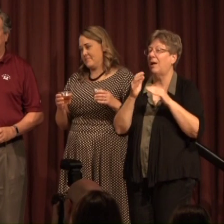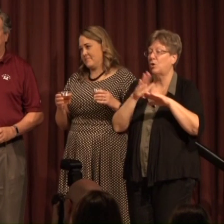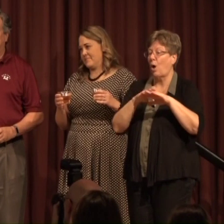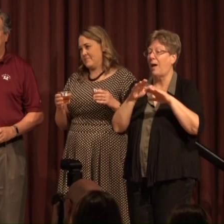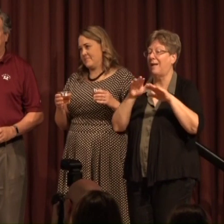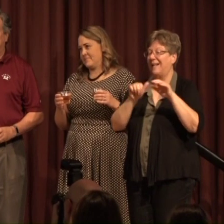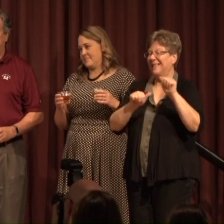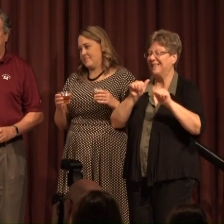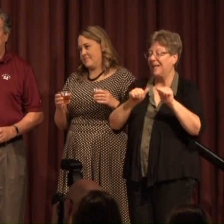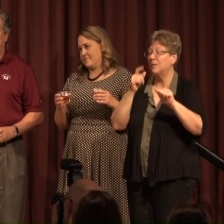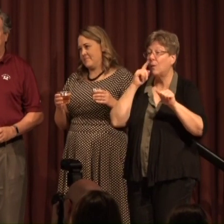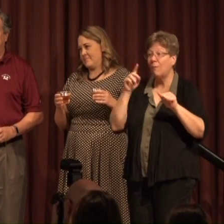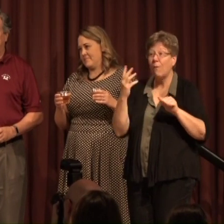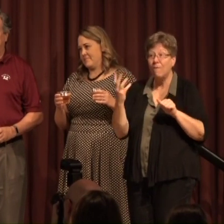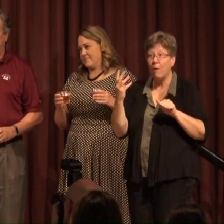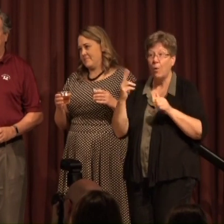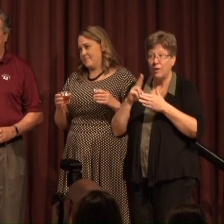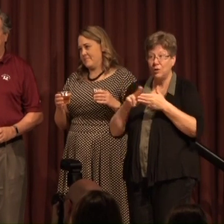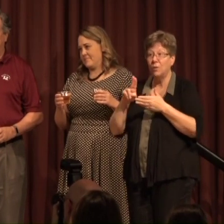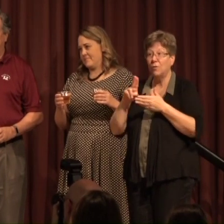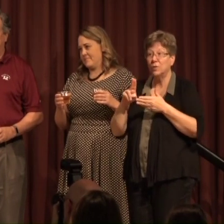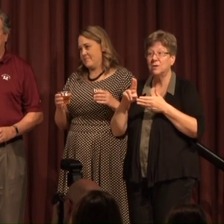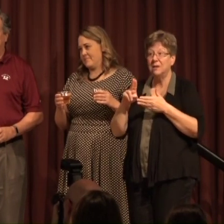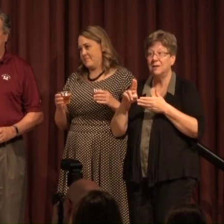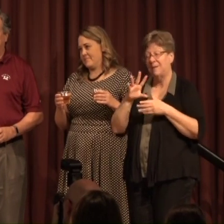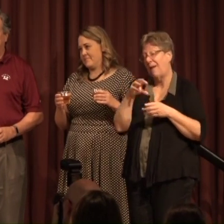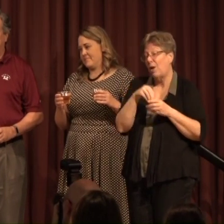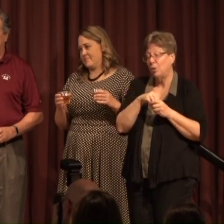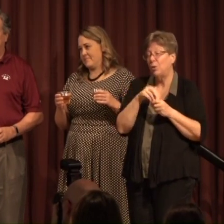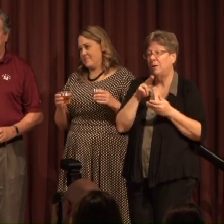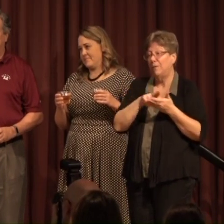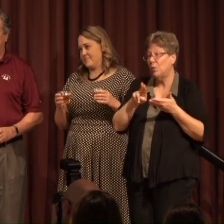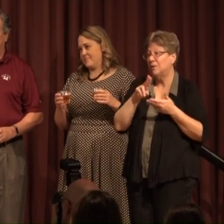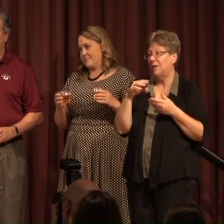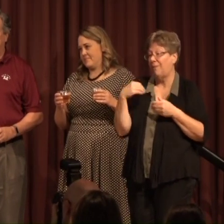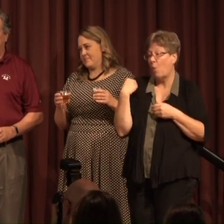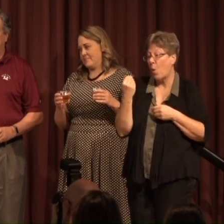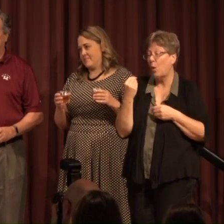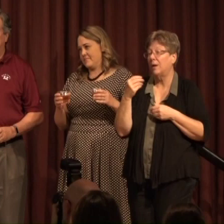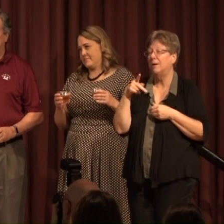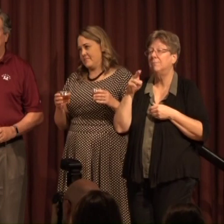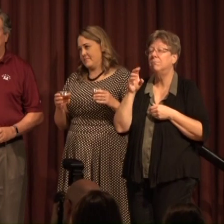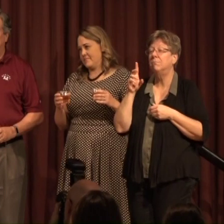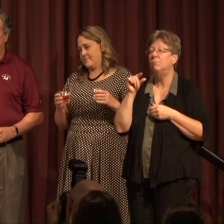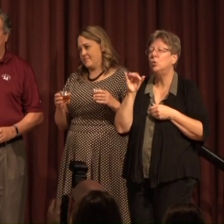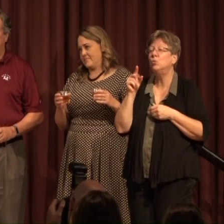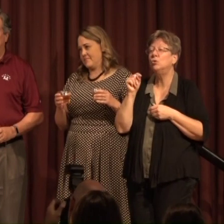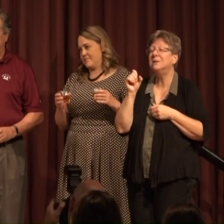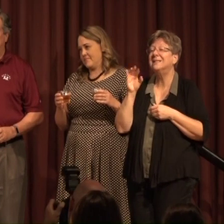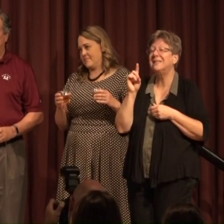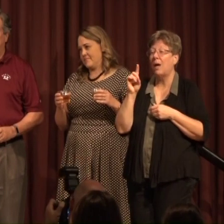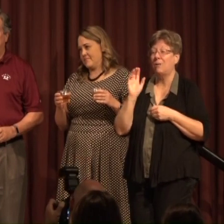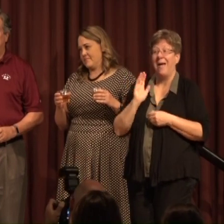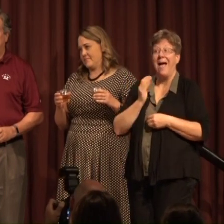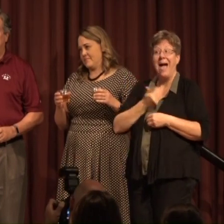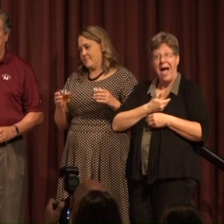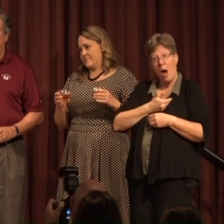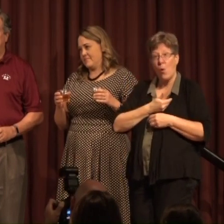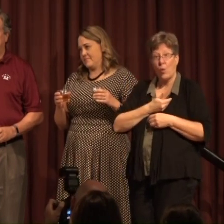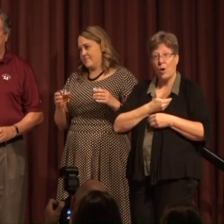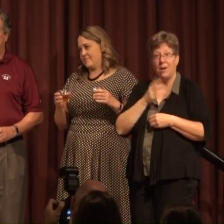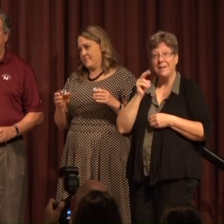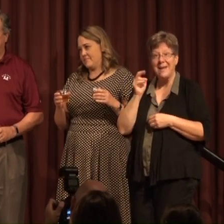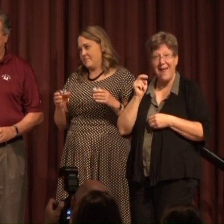for four universities Including places like the University of Oregon University of Puget Sound It was our Nathan